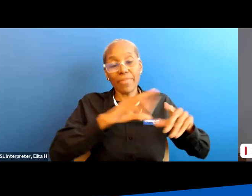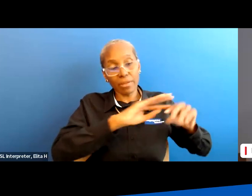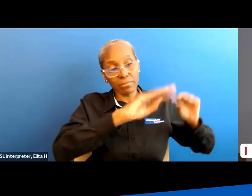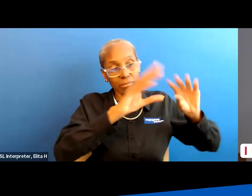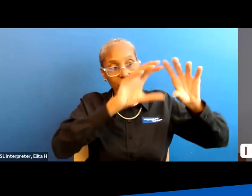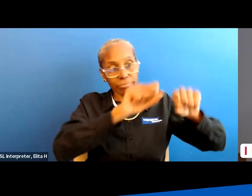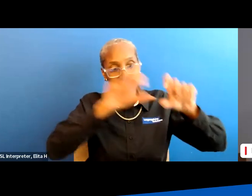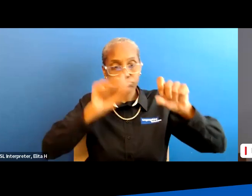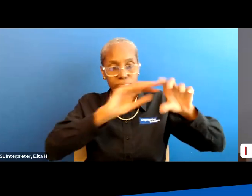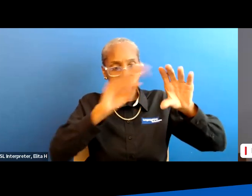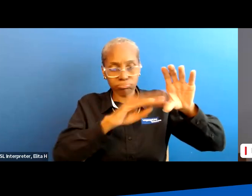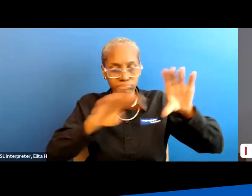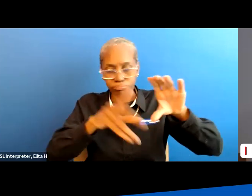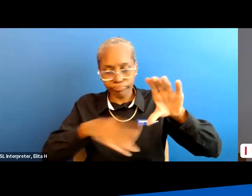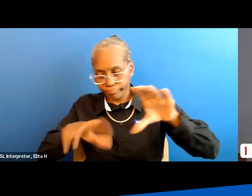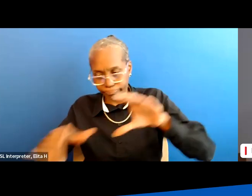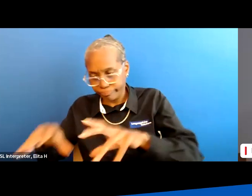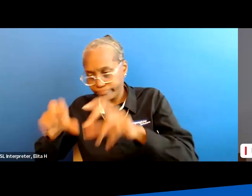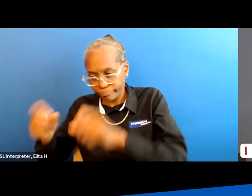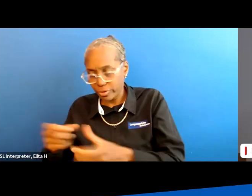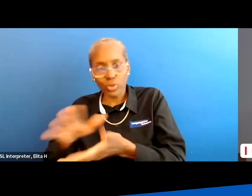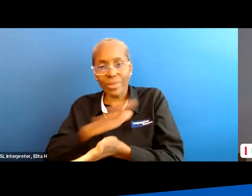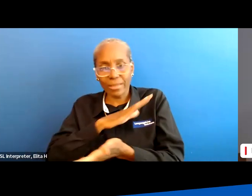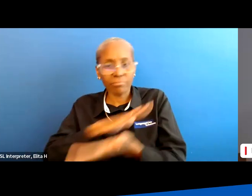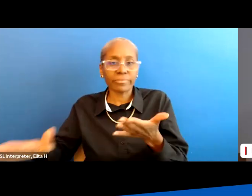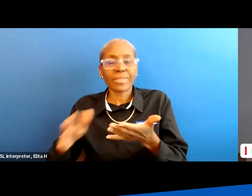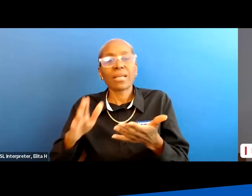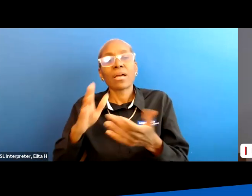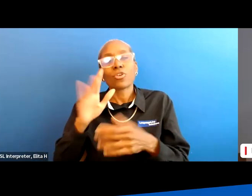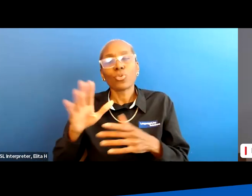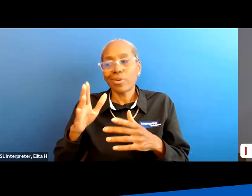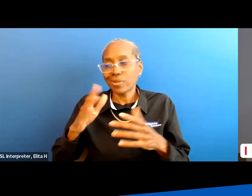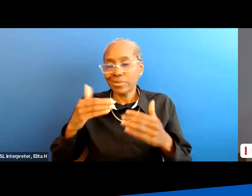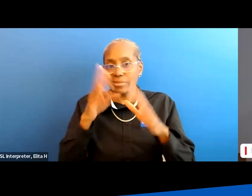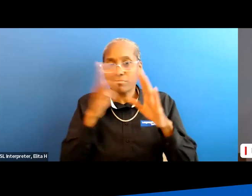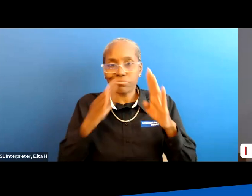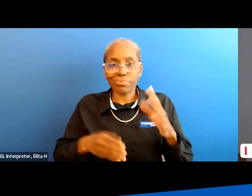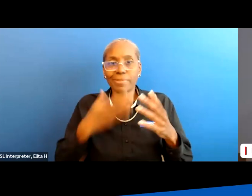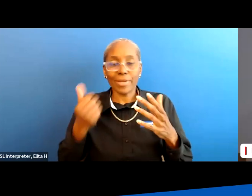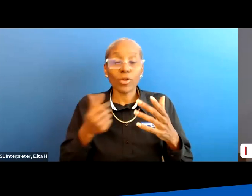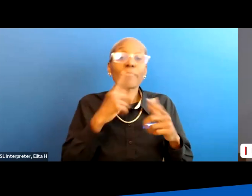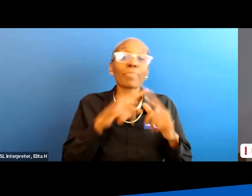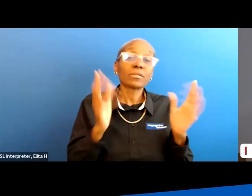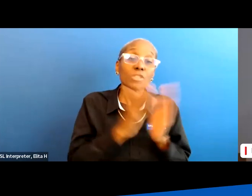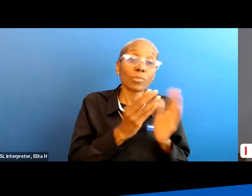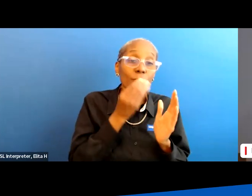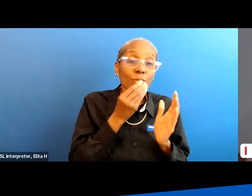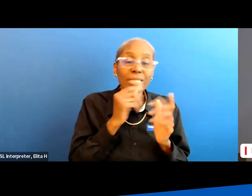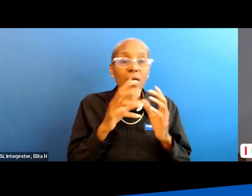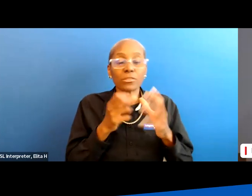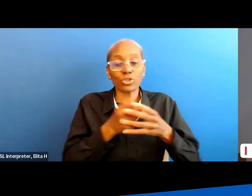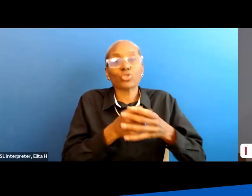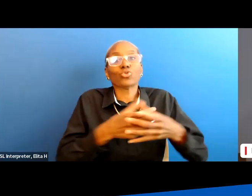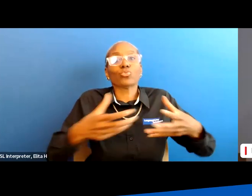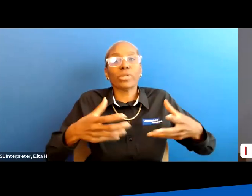the things that i can think you're already doing the binders and the compression socks the smaller meals will certainly help by not overstretching